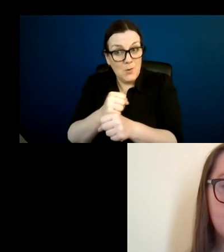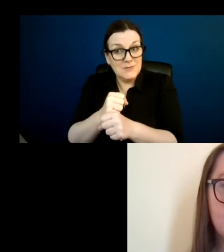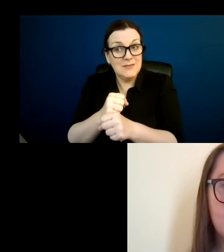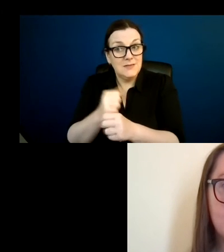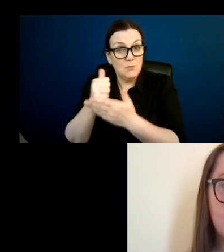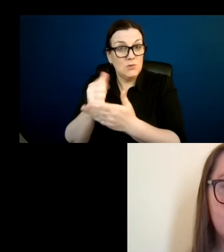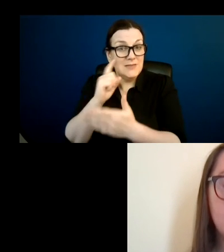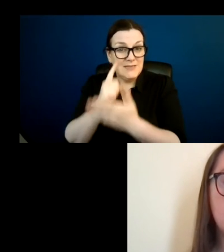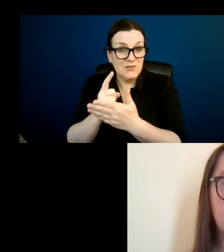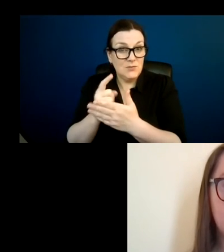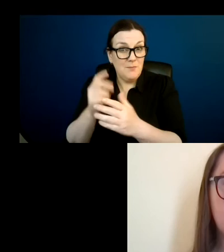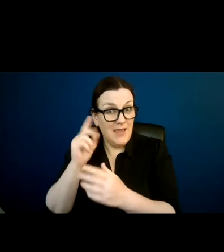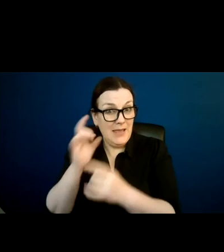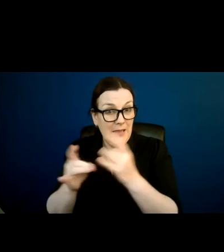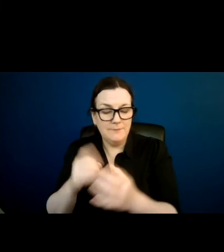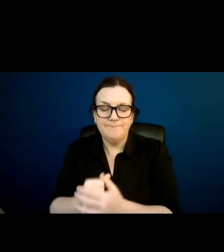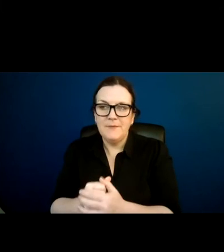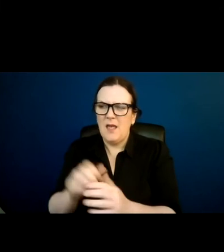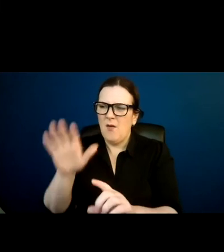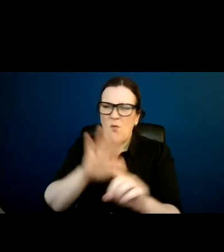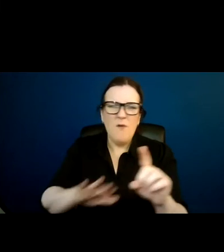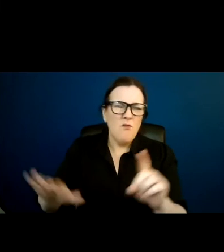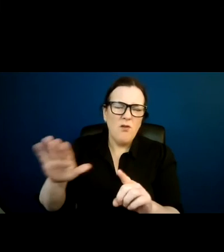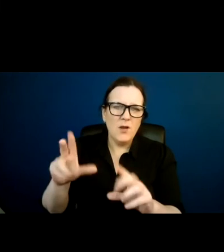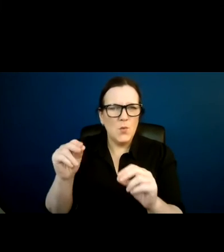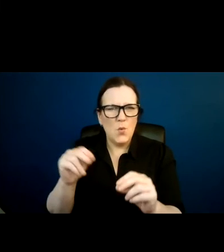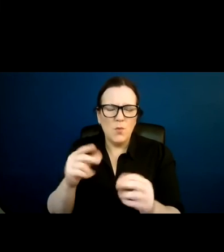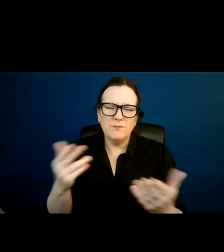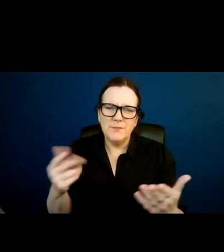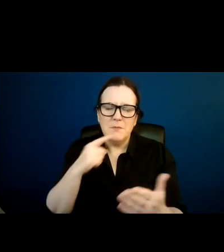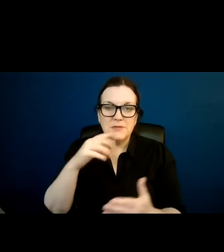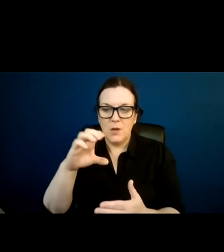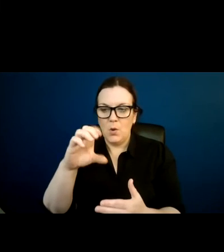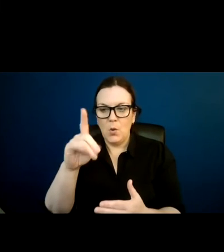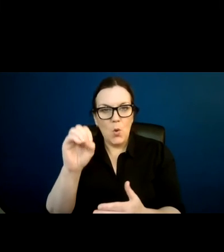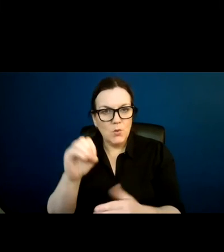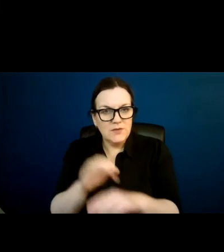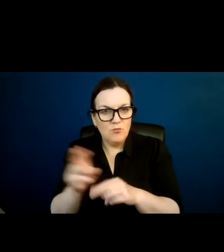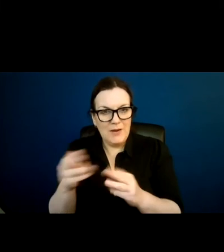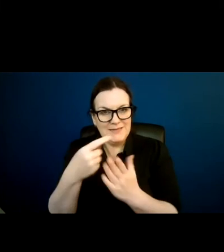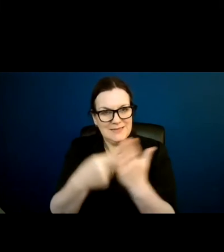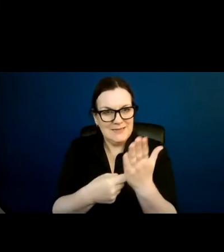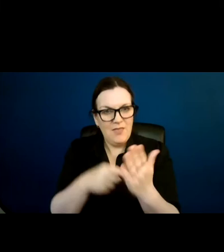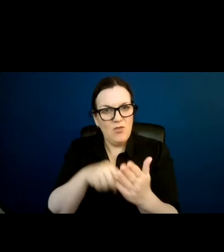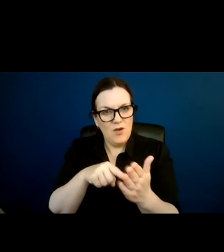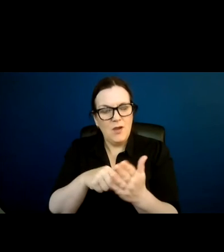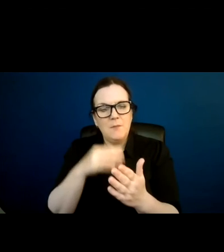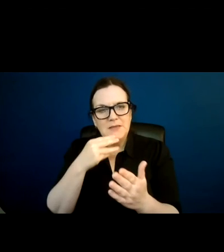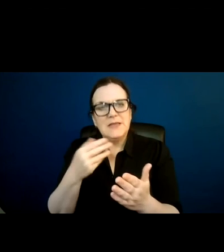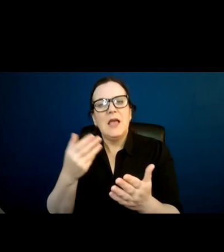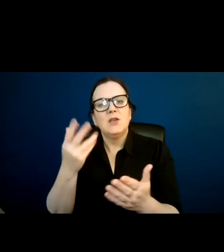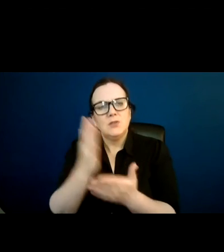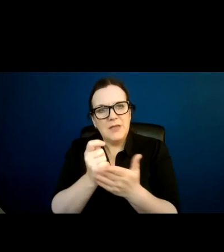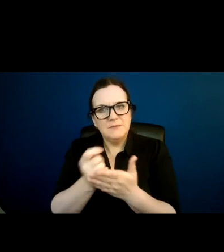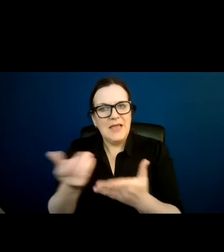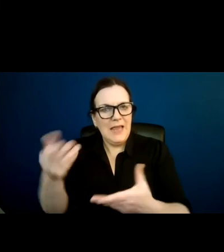Largely no, but what I like to say is that the codes of practice that exist encompass supported decision making. And